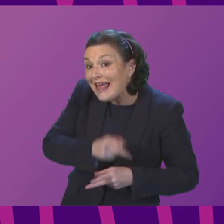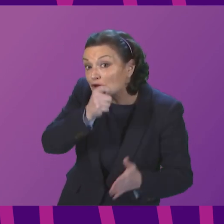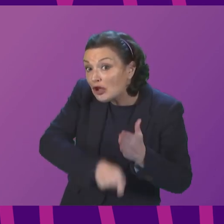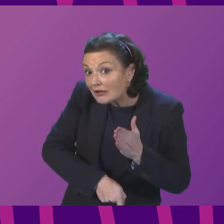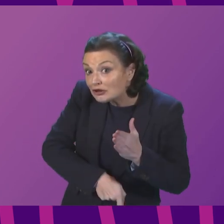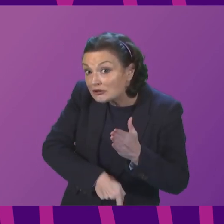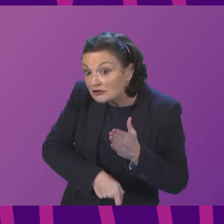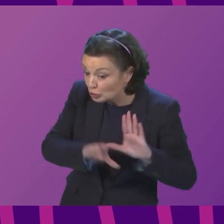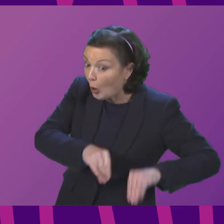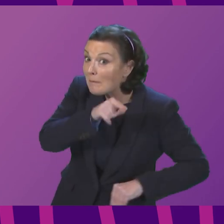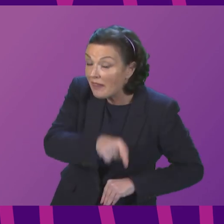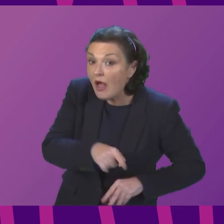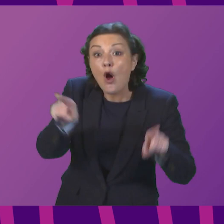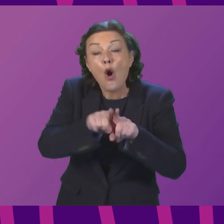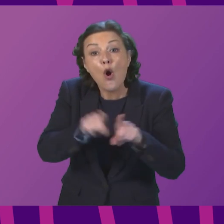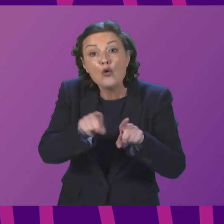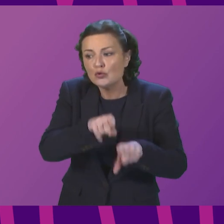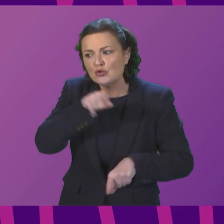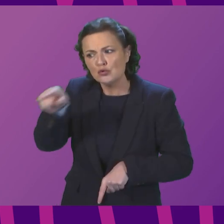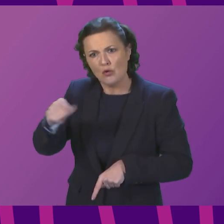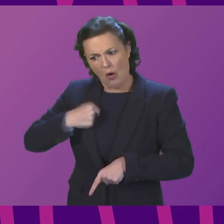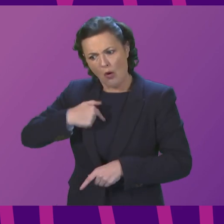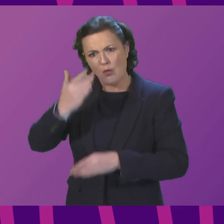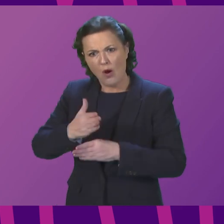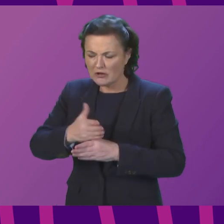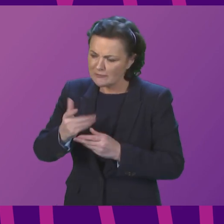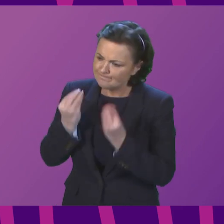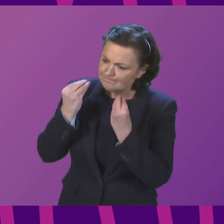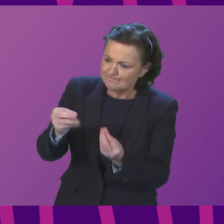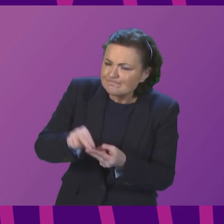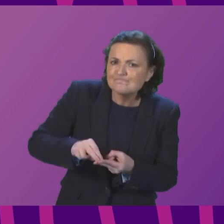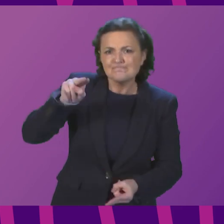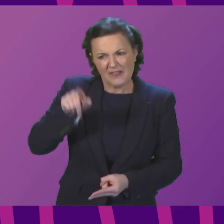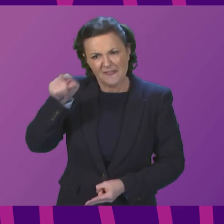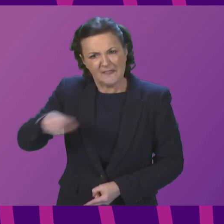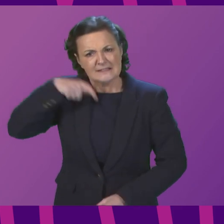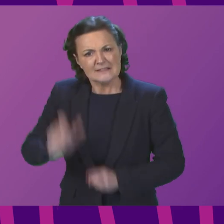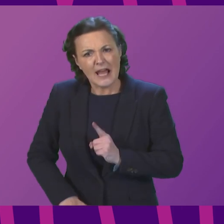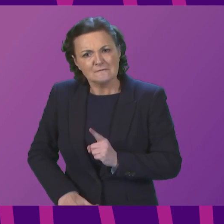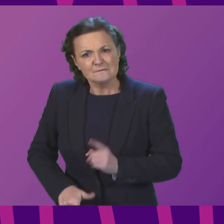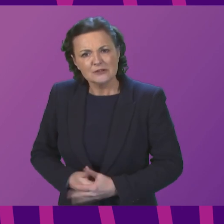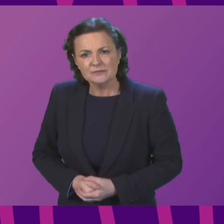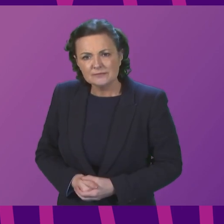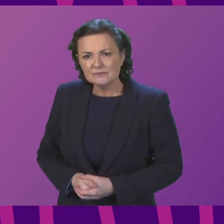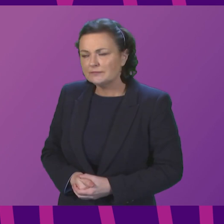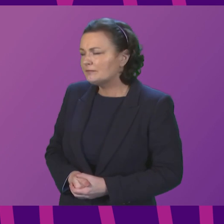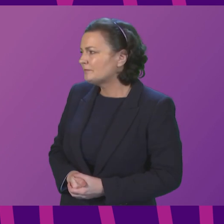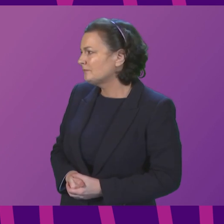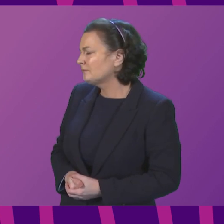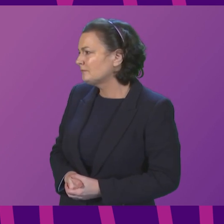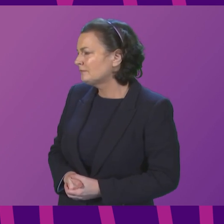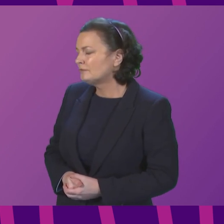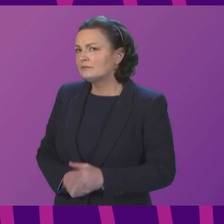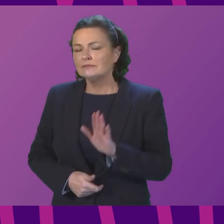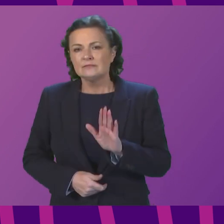reward our frontline heroes with a pay increase they deserve. The Minister. The Prime Minister, I think those listening to